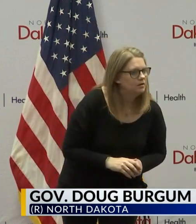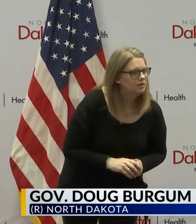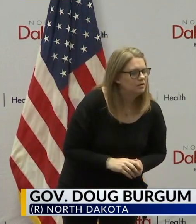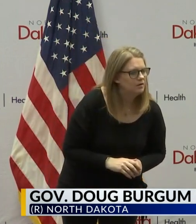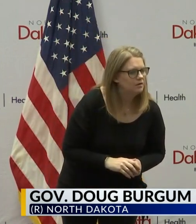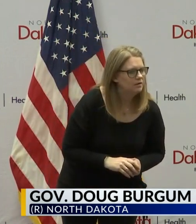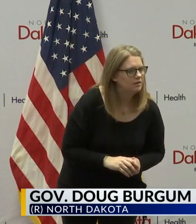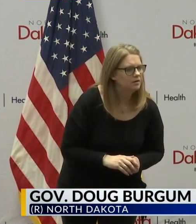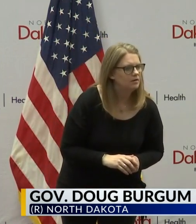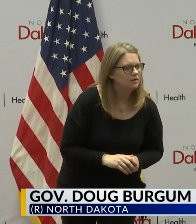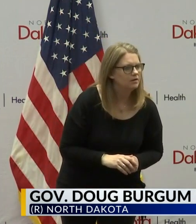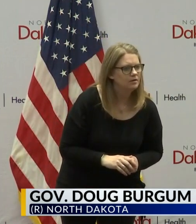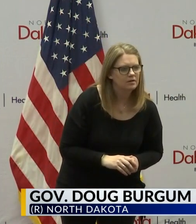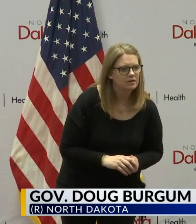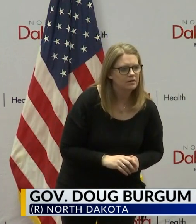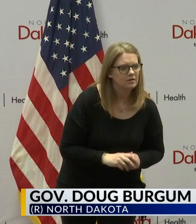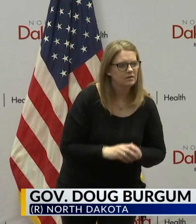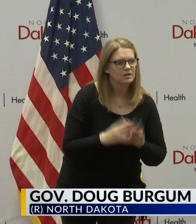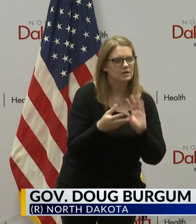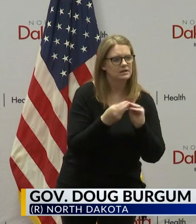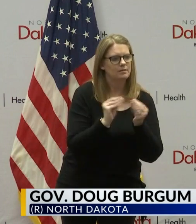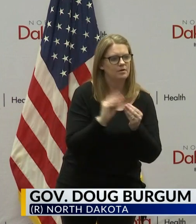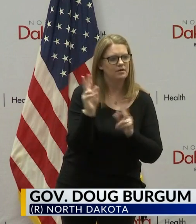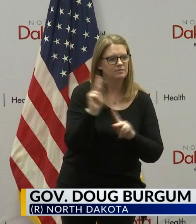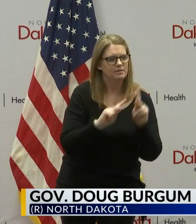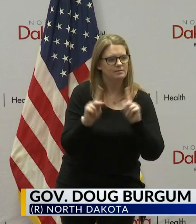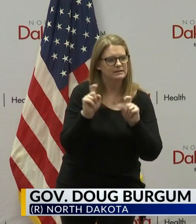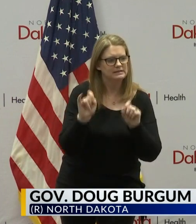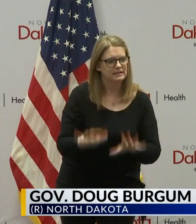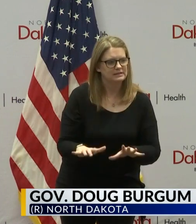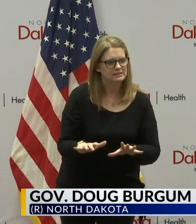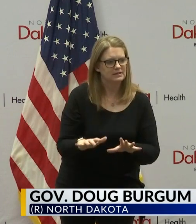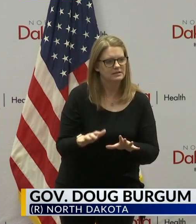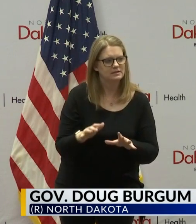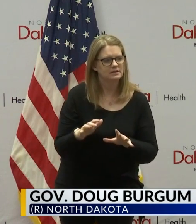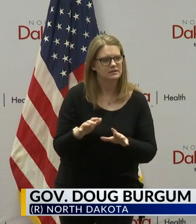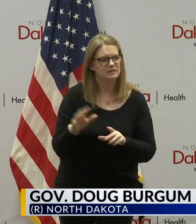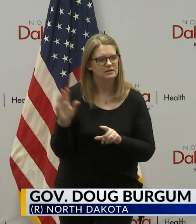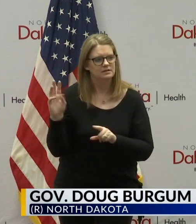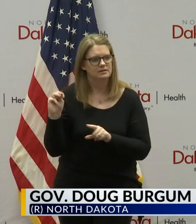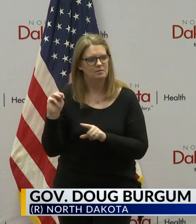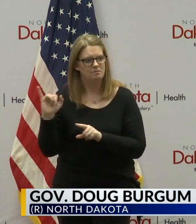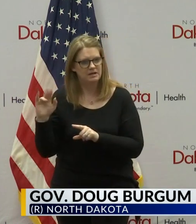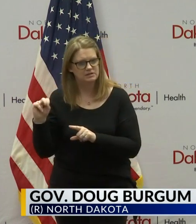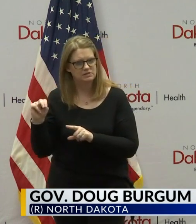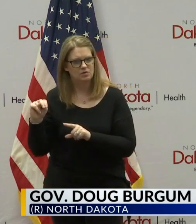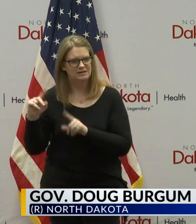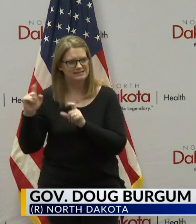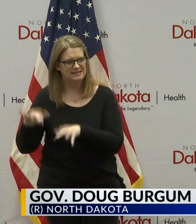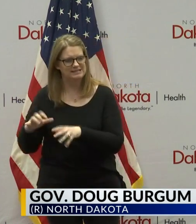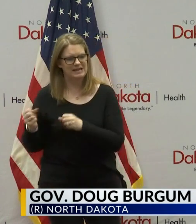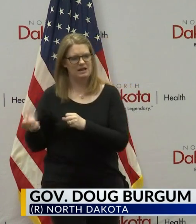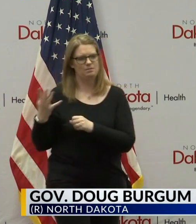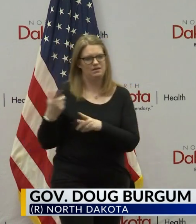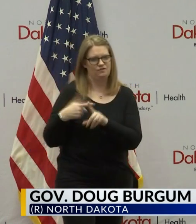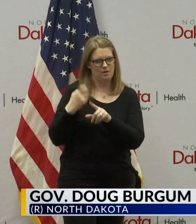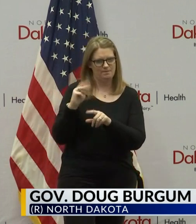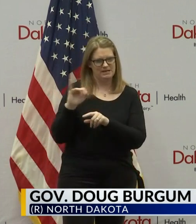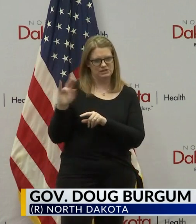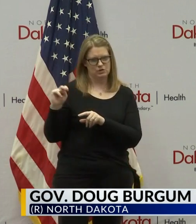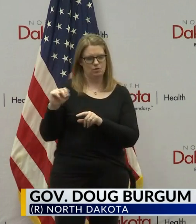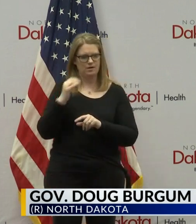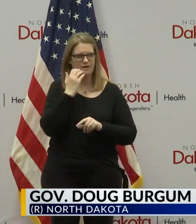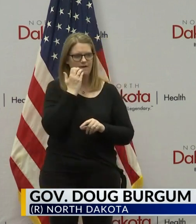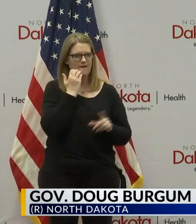do you know about the number of people who were tested, how many were from Minnesota, and how many Minnesotans were positive? We,